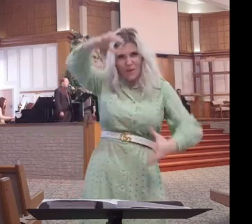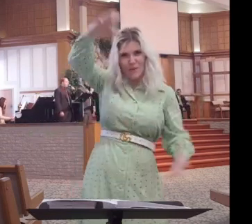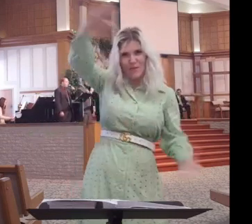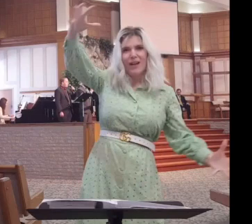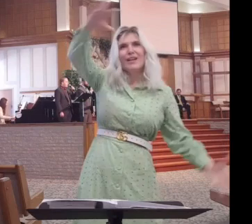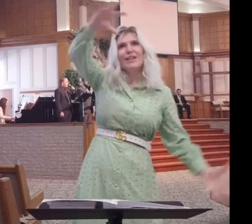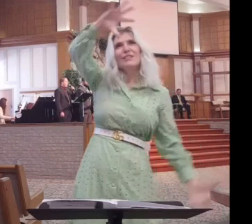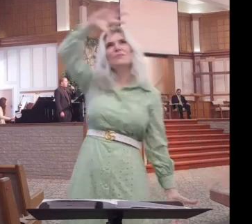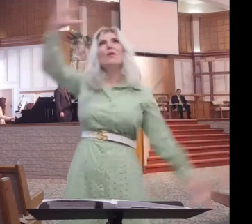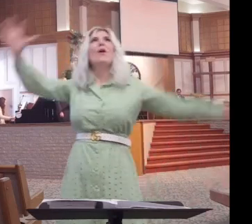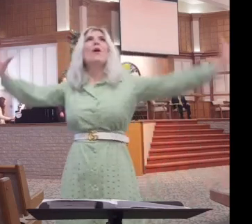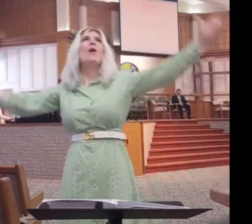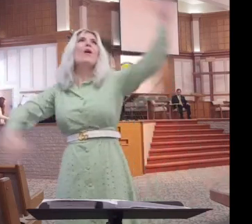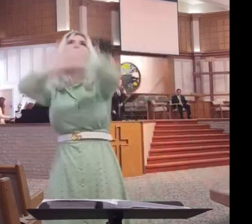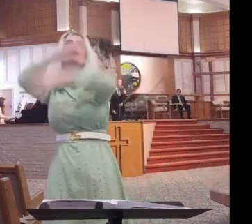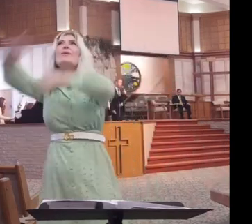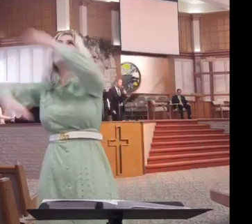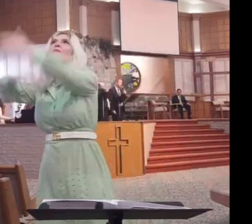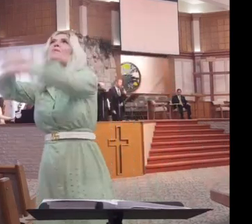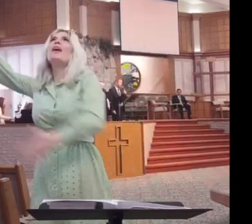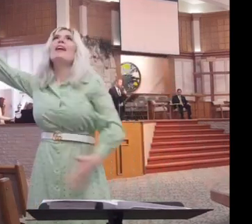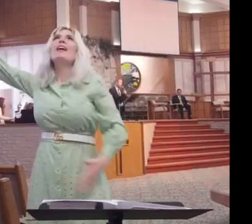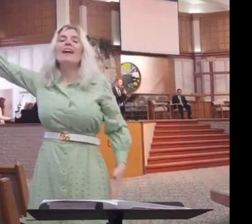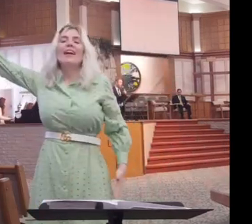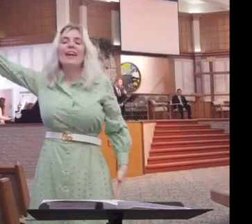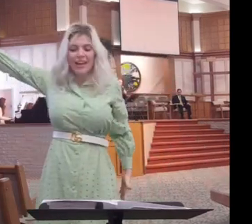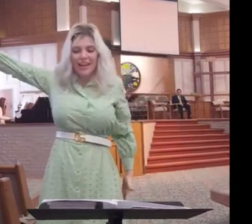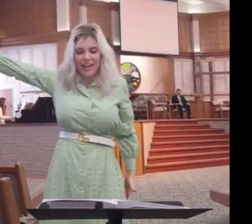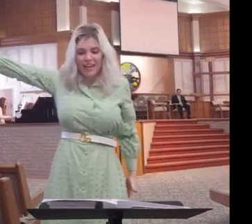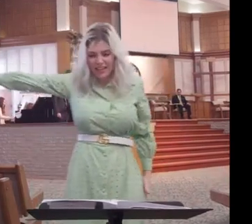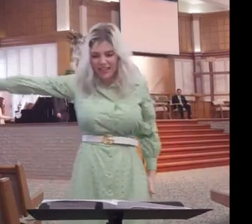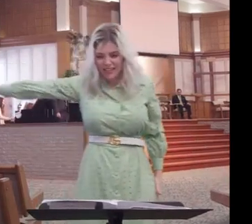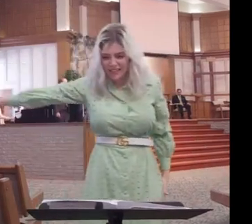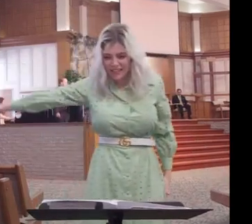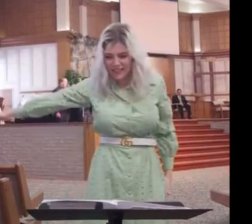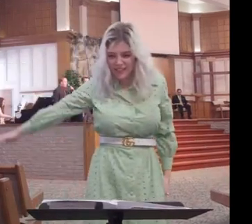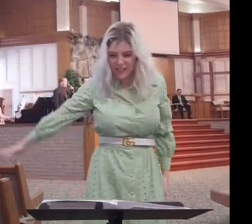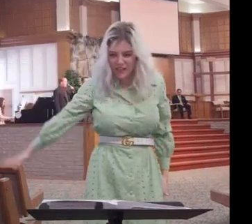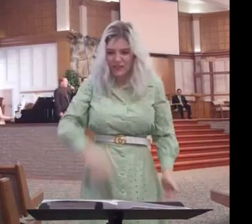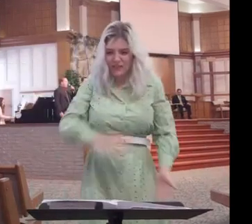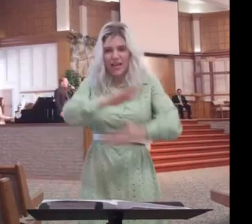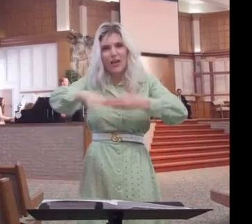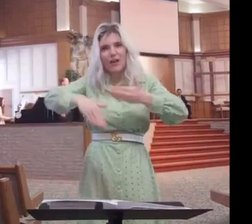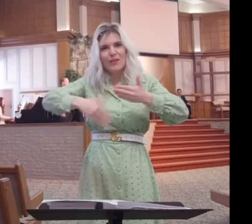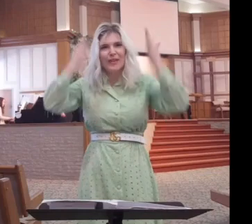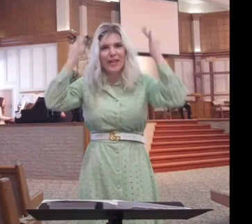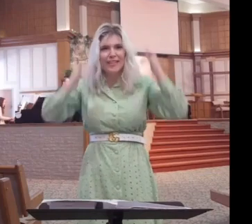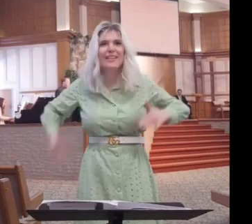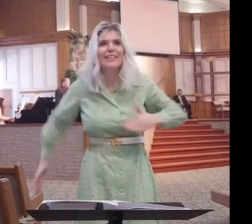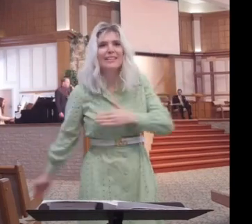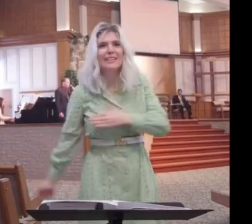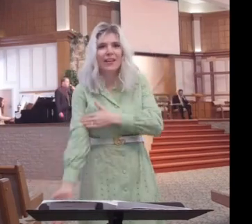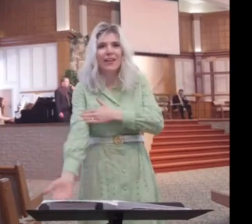was rolled away. Hope rose with the dawn,